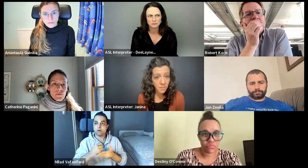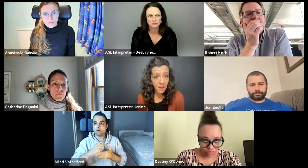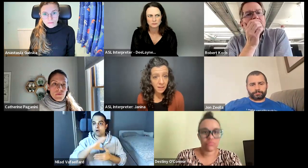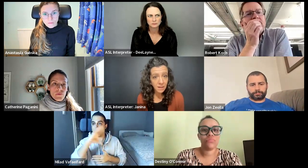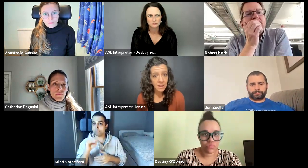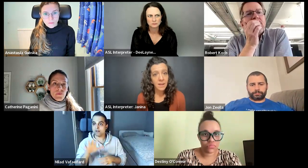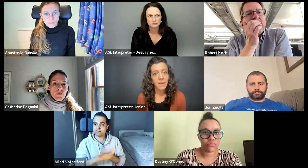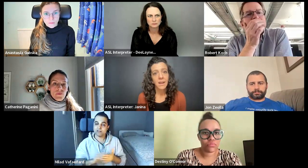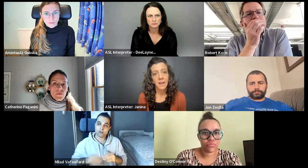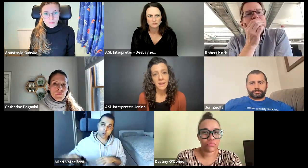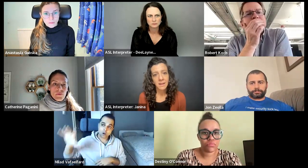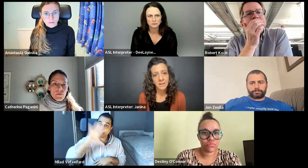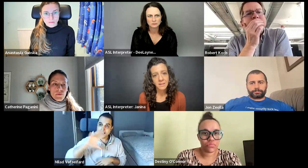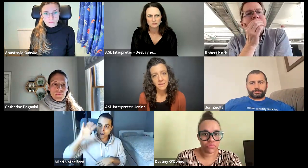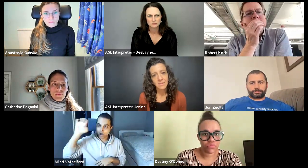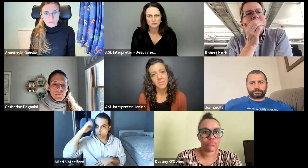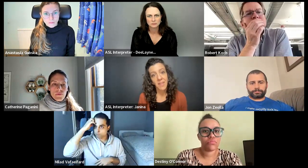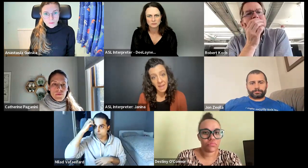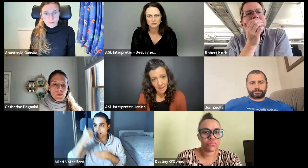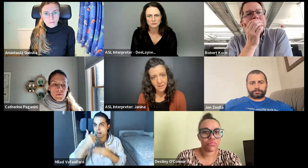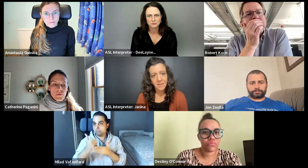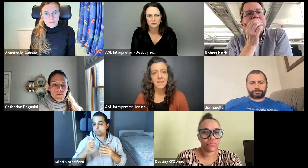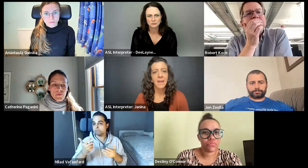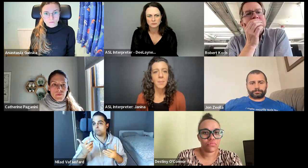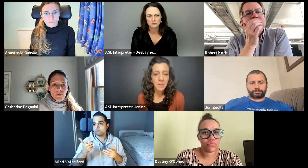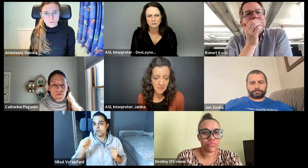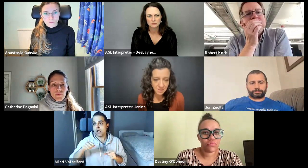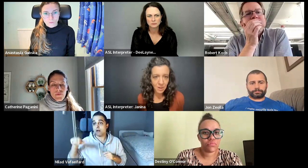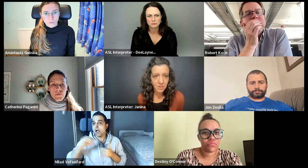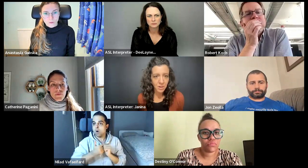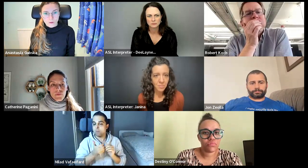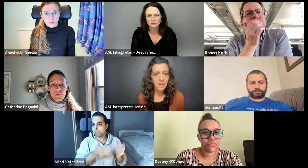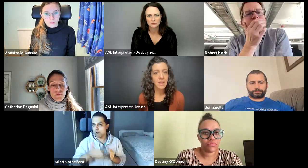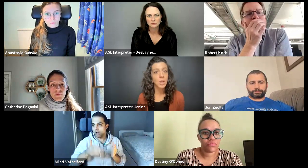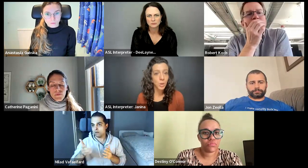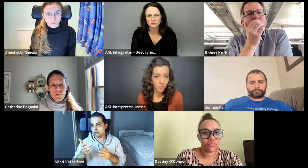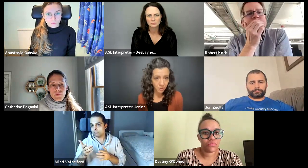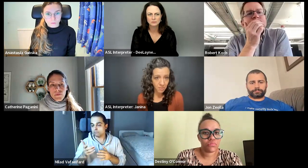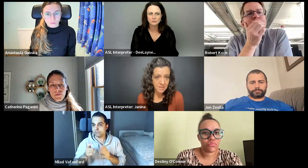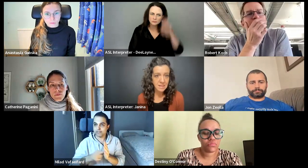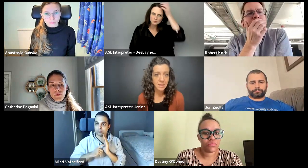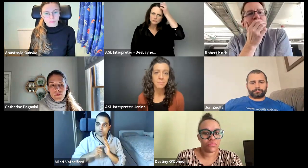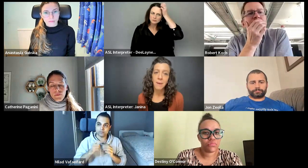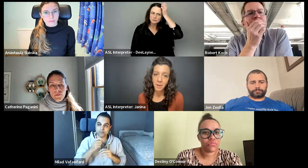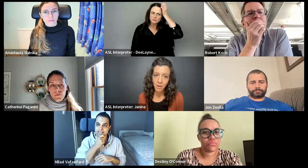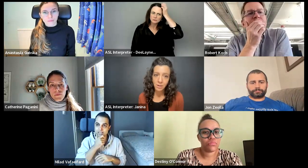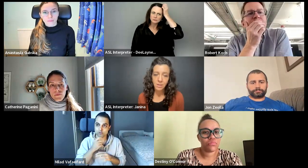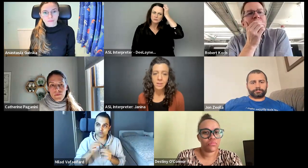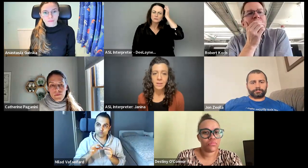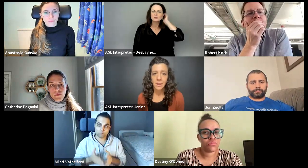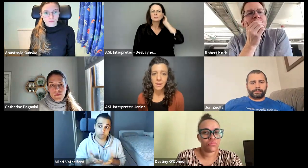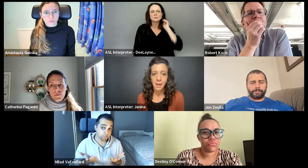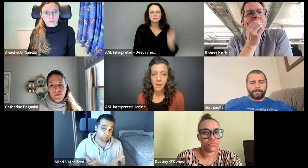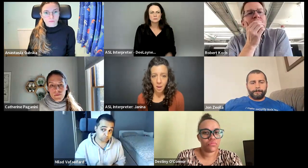develop that. And then companies around Europe can learn from this and better